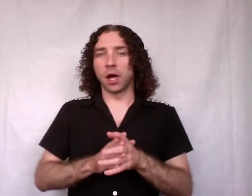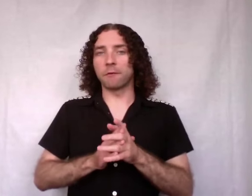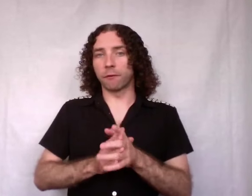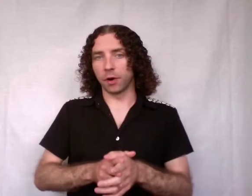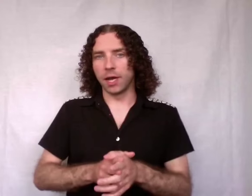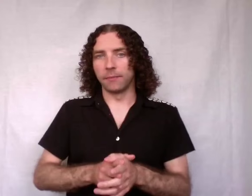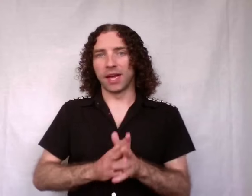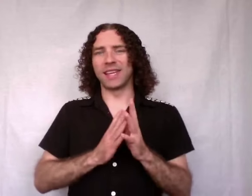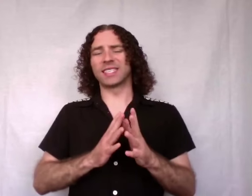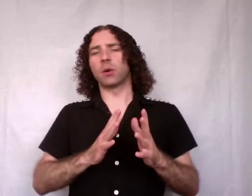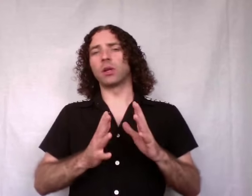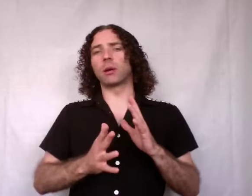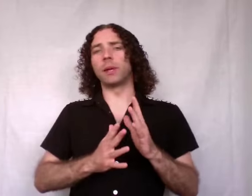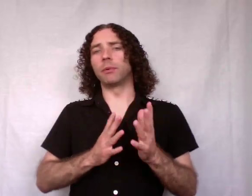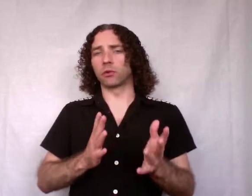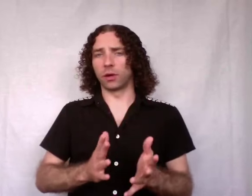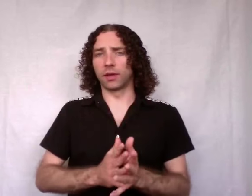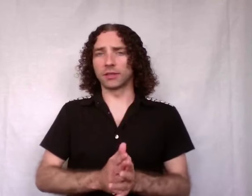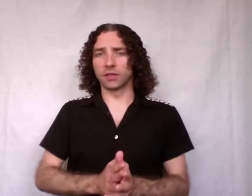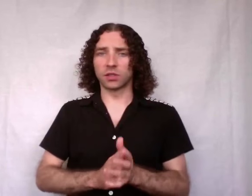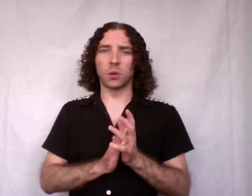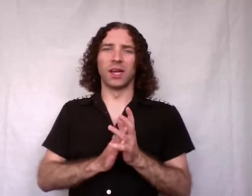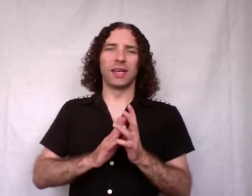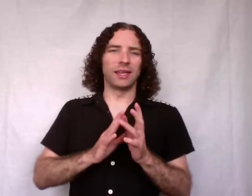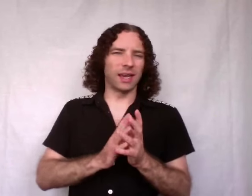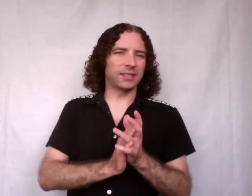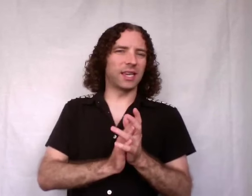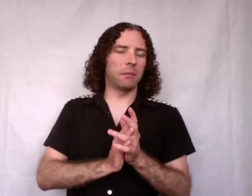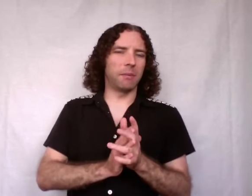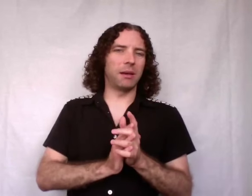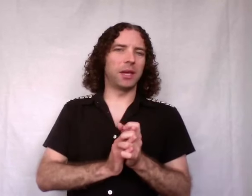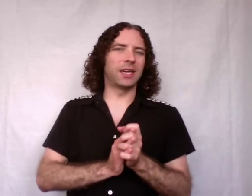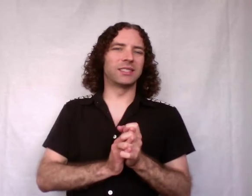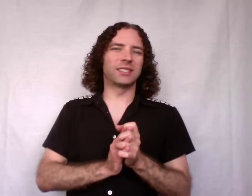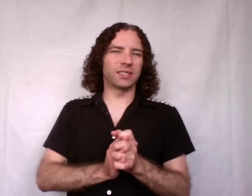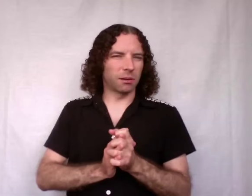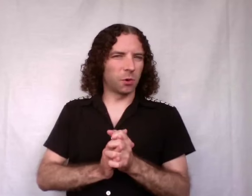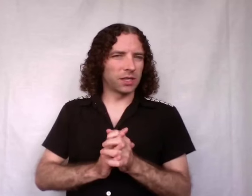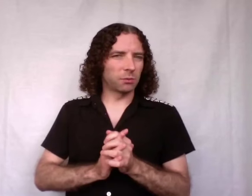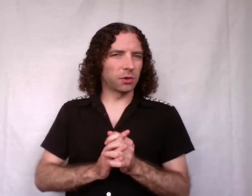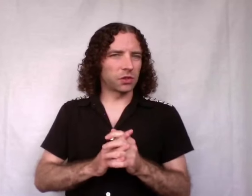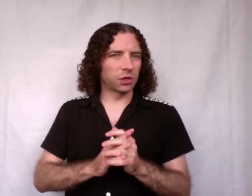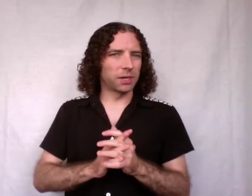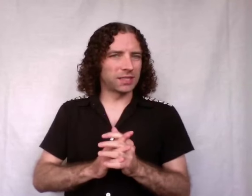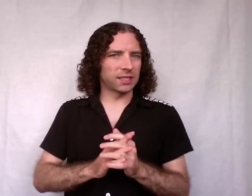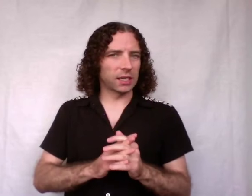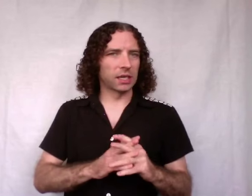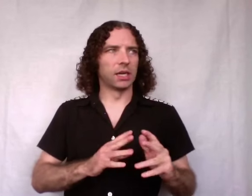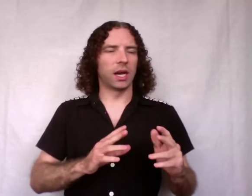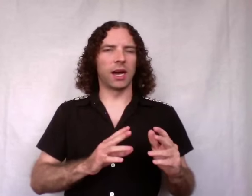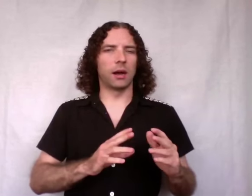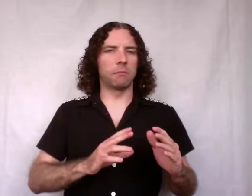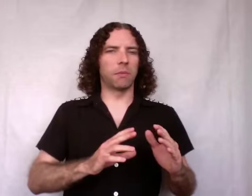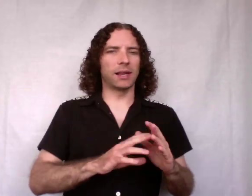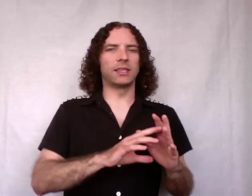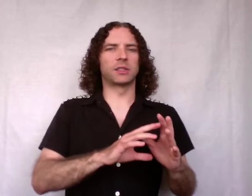not free. And that's how a lot of people treat this. So, yes, it may be in some ways more deterministic, at least